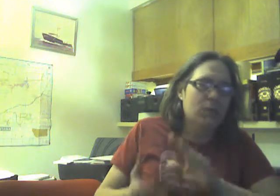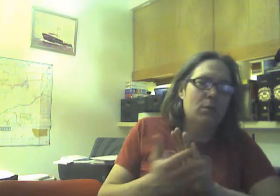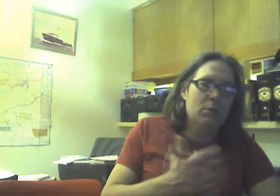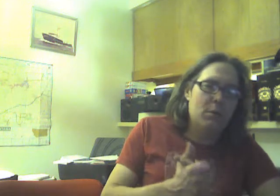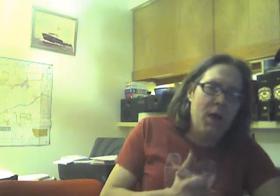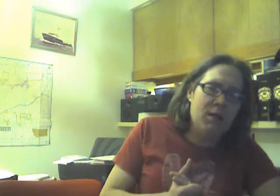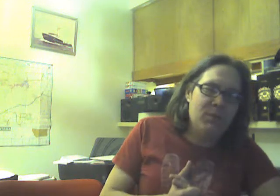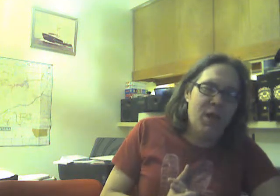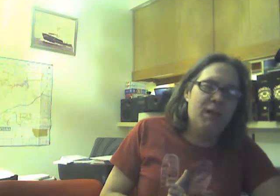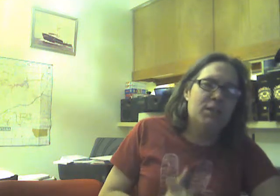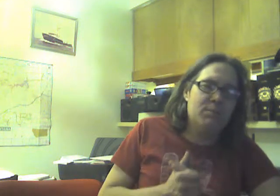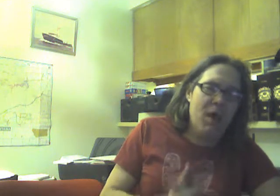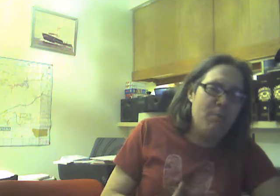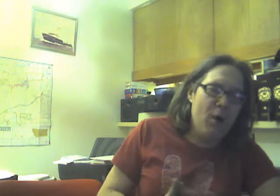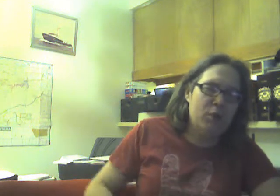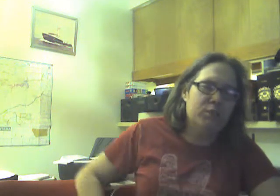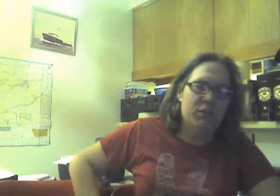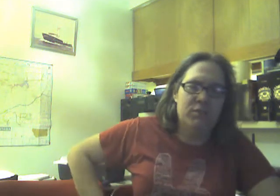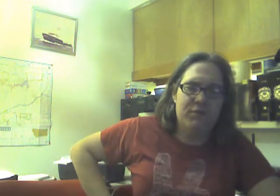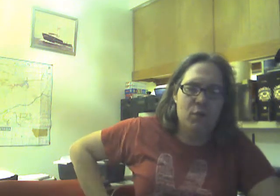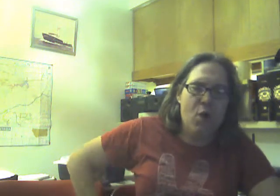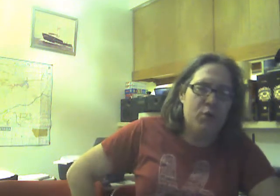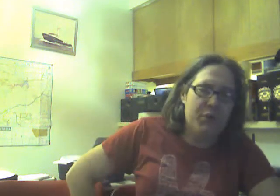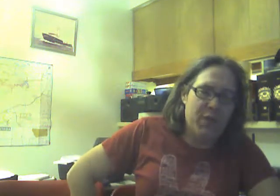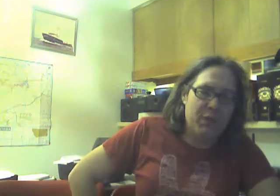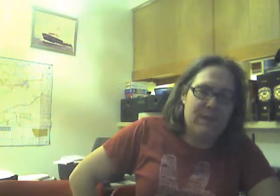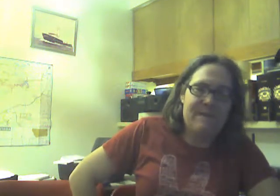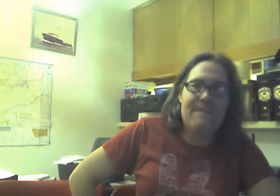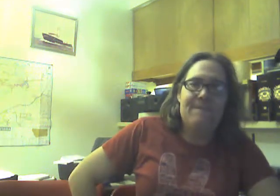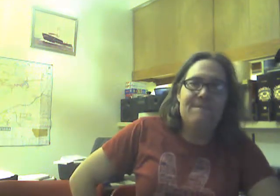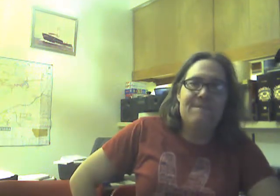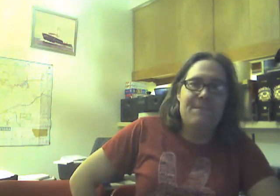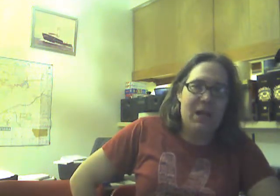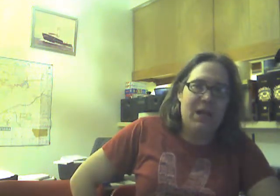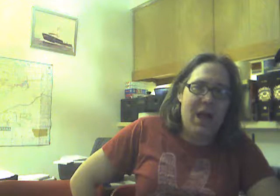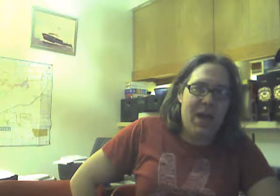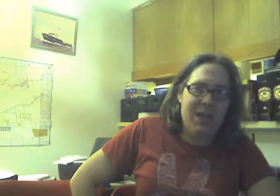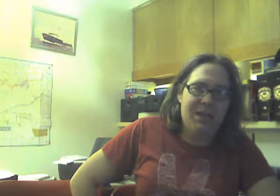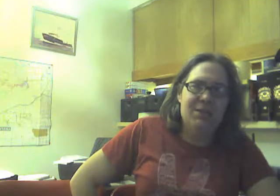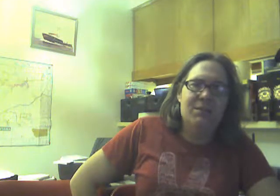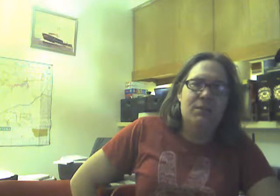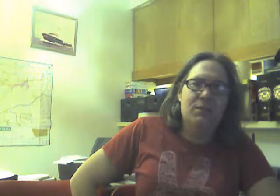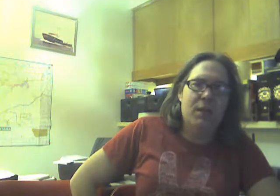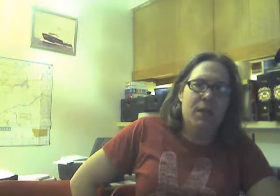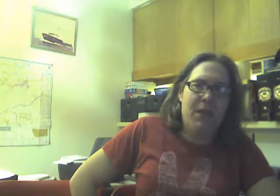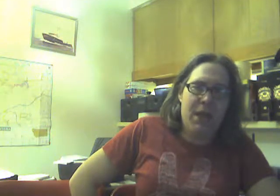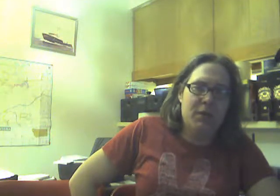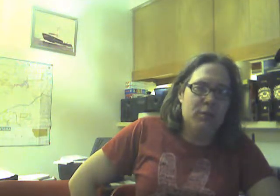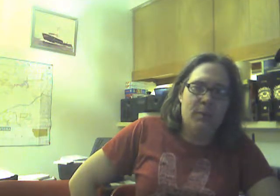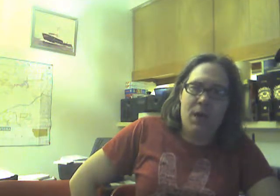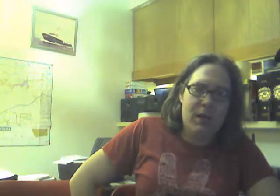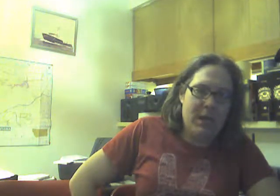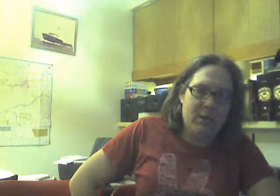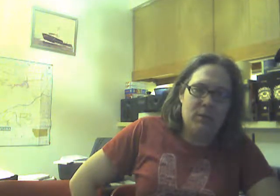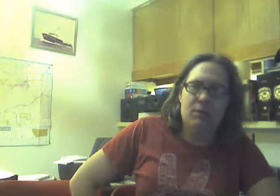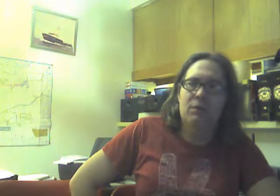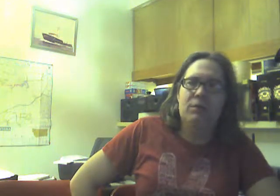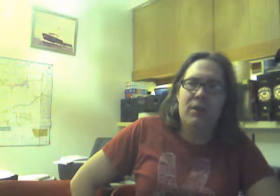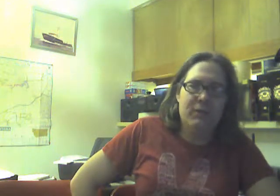the bottom line is, my apologies if you all think that I am a hater. I'm not a hater. Never